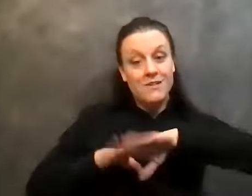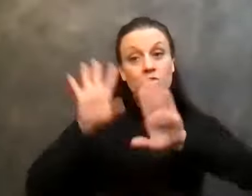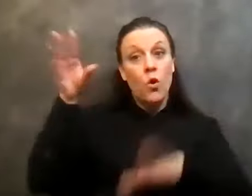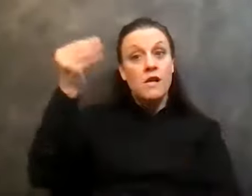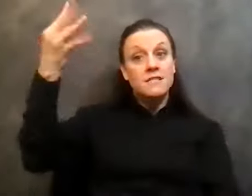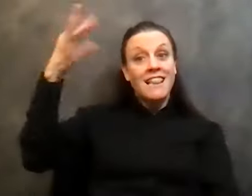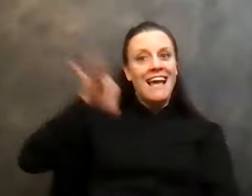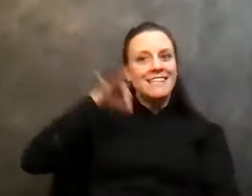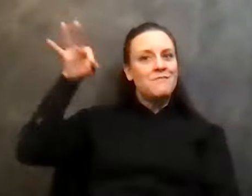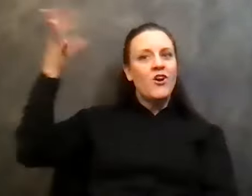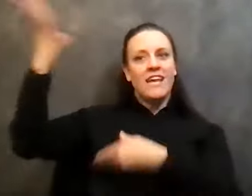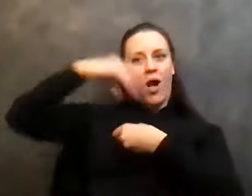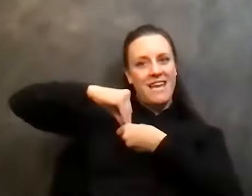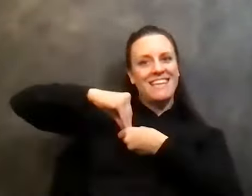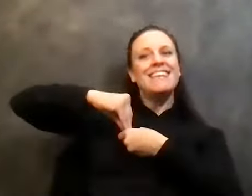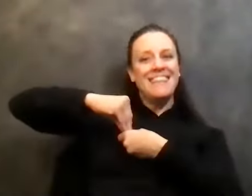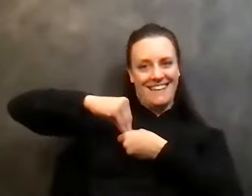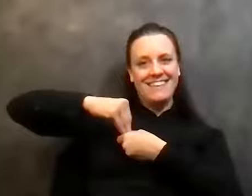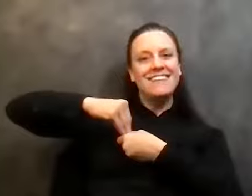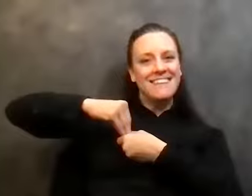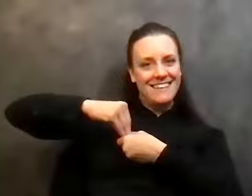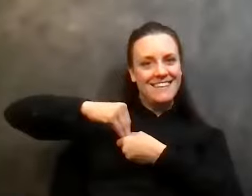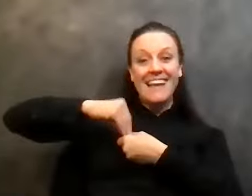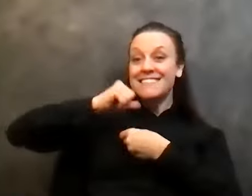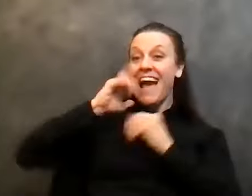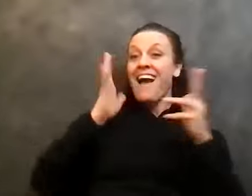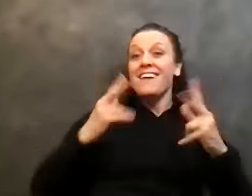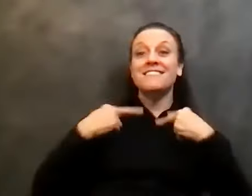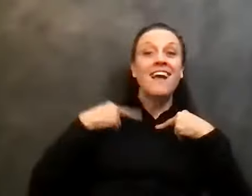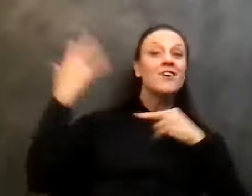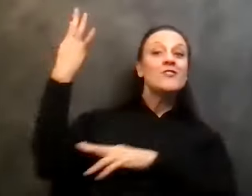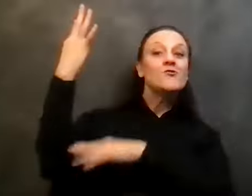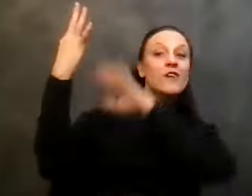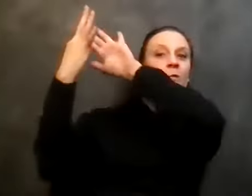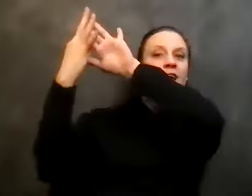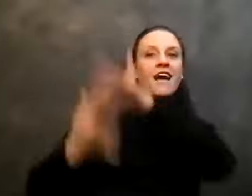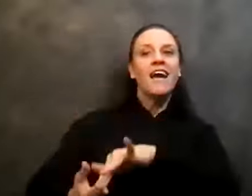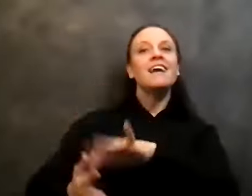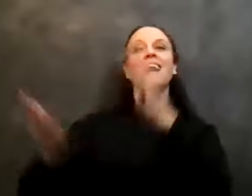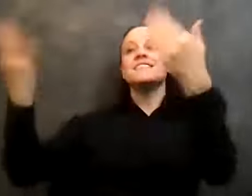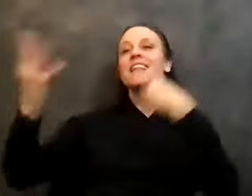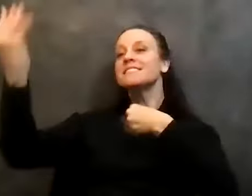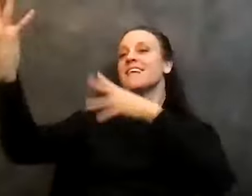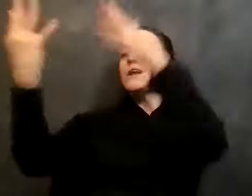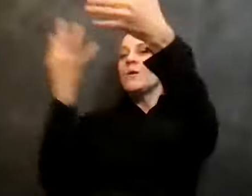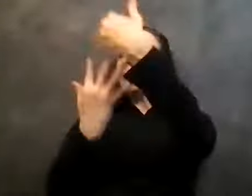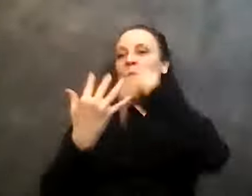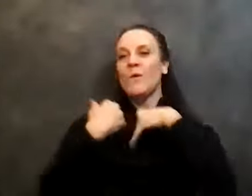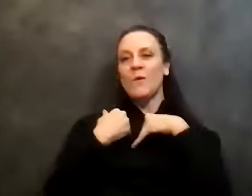in. It's like sitting underneath the tree and you just pull the leaves off until the sun can come down on you, you know? So